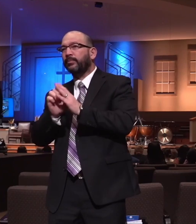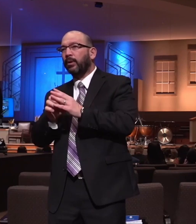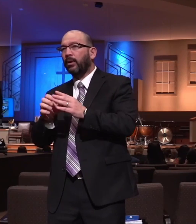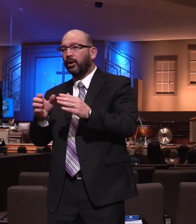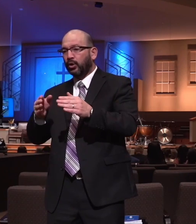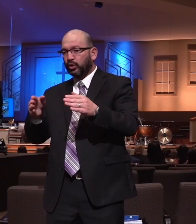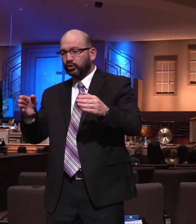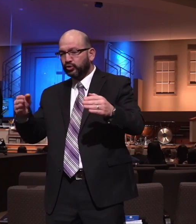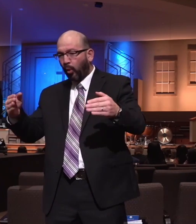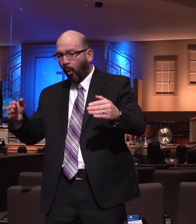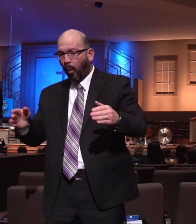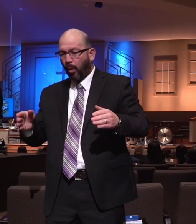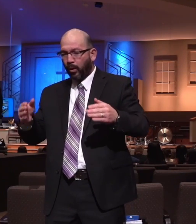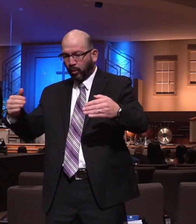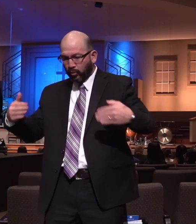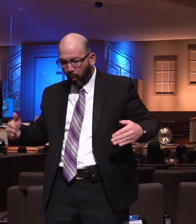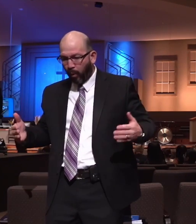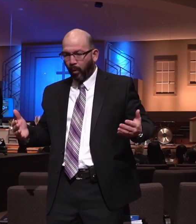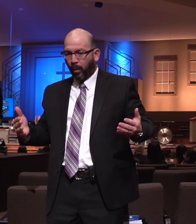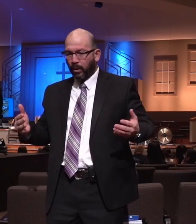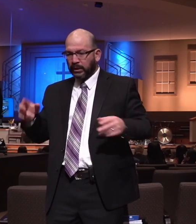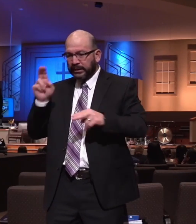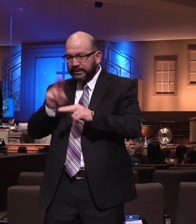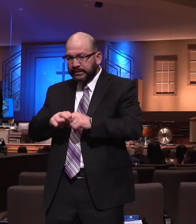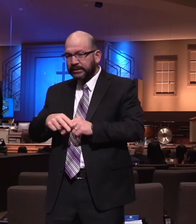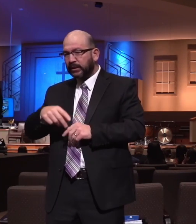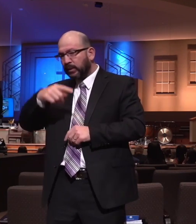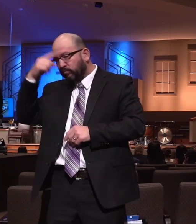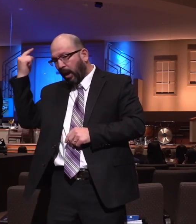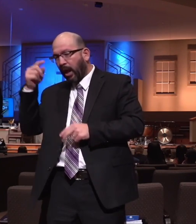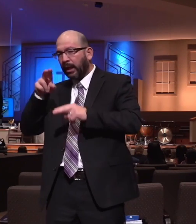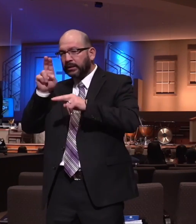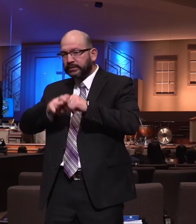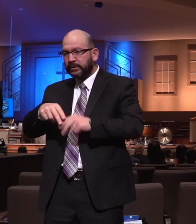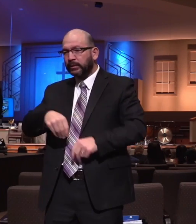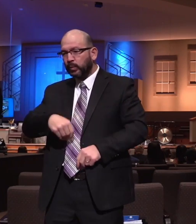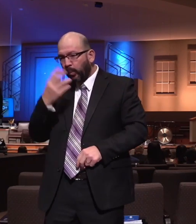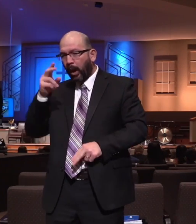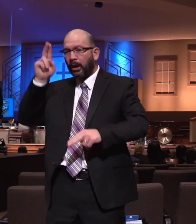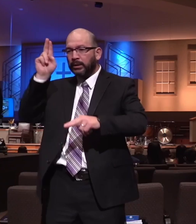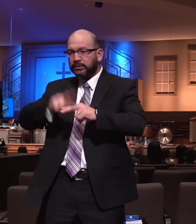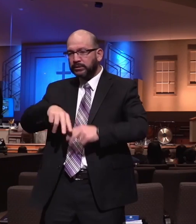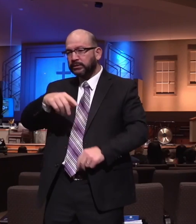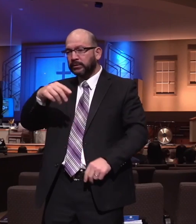leather, that color leather, power windows, power, but 600,000 choices for cars.